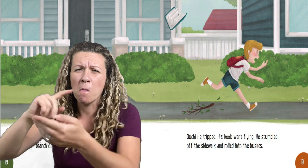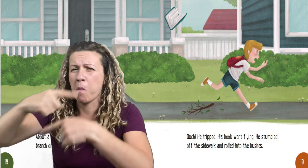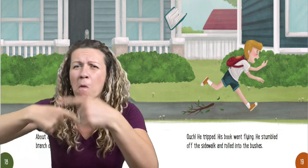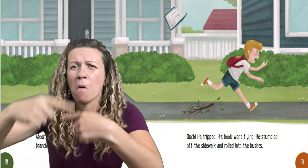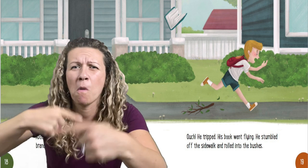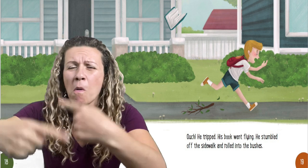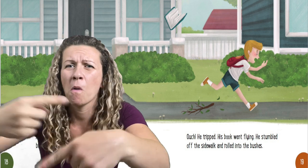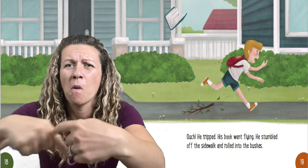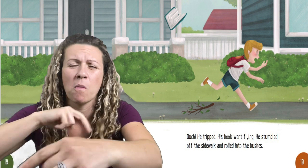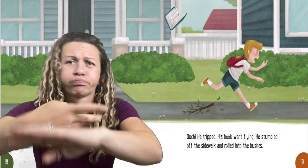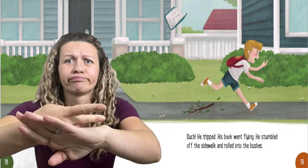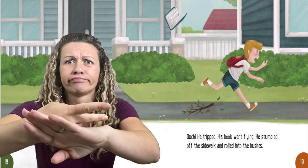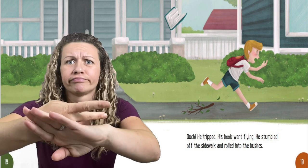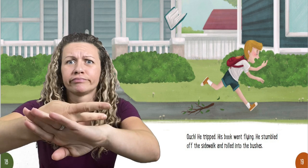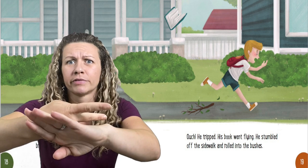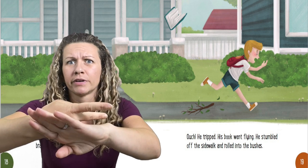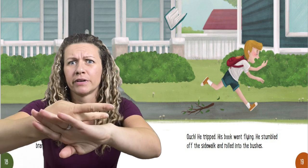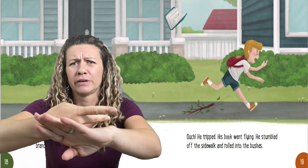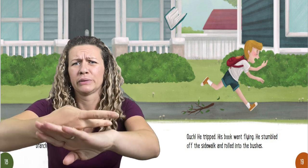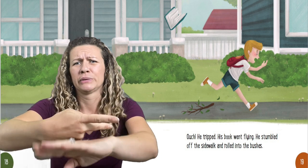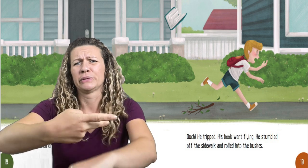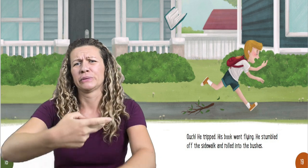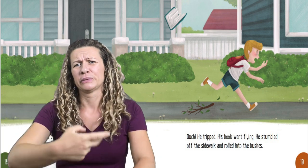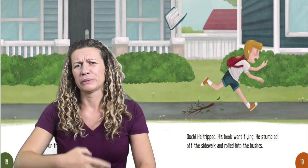the bushes. Ronand got